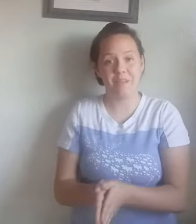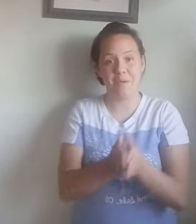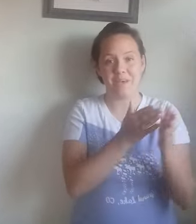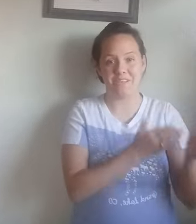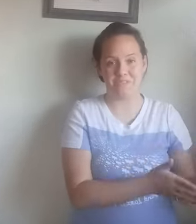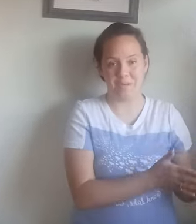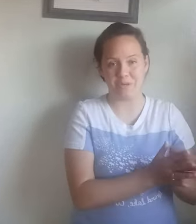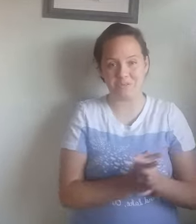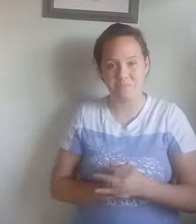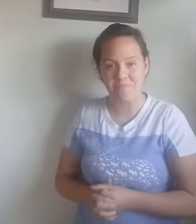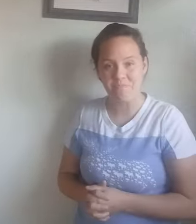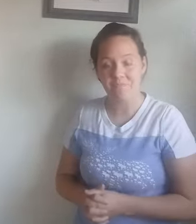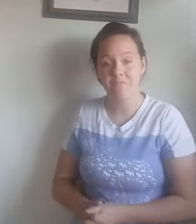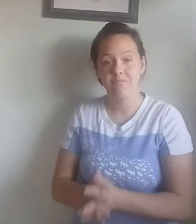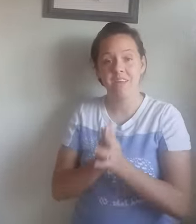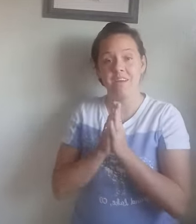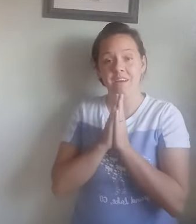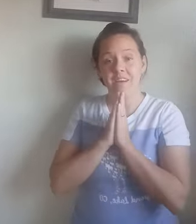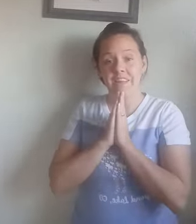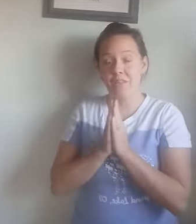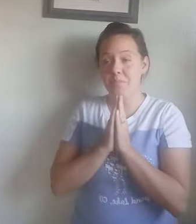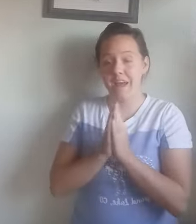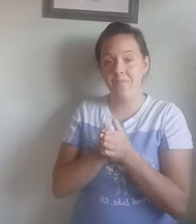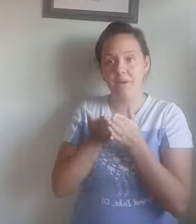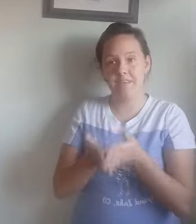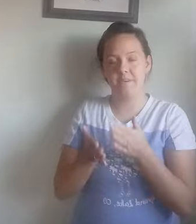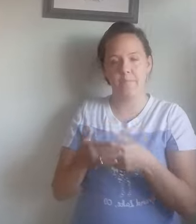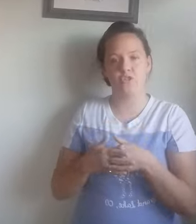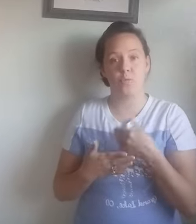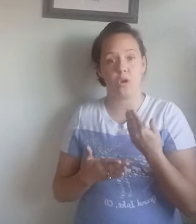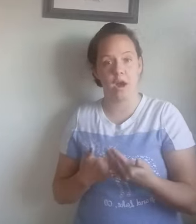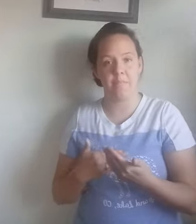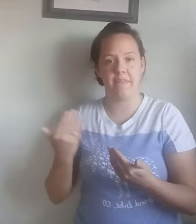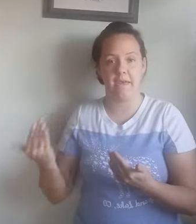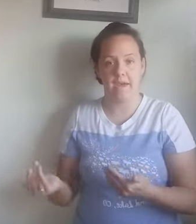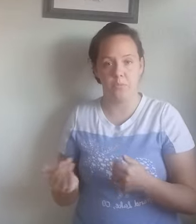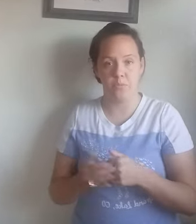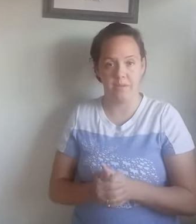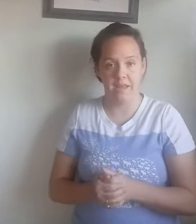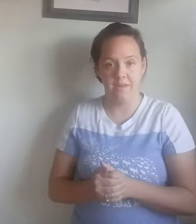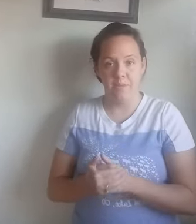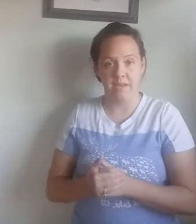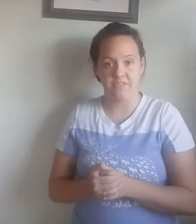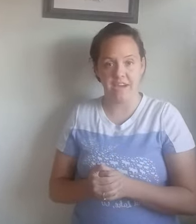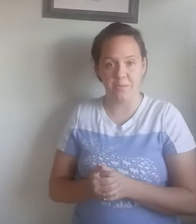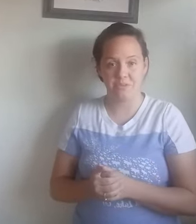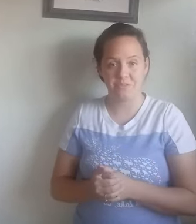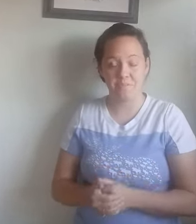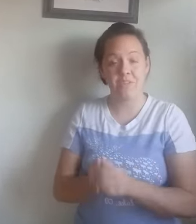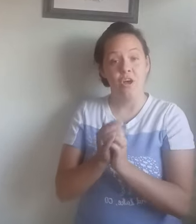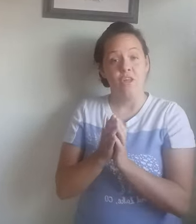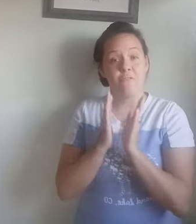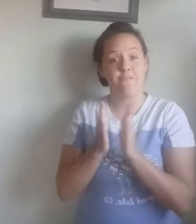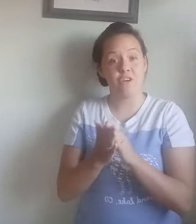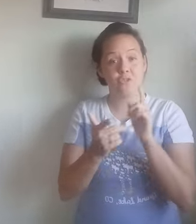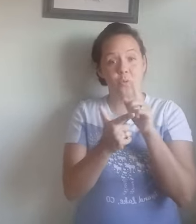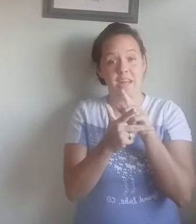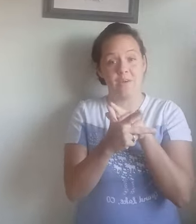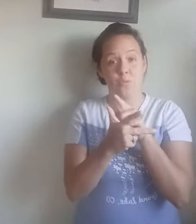plant-based fibers. Now the plant-based fibers are more common than the animal plant-based fibers. The first one we